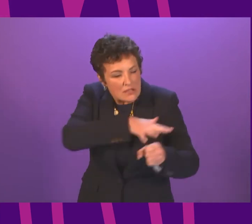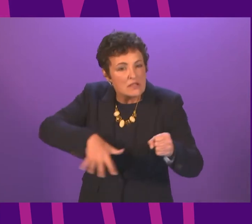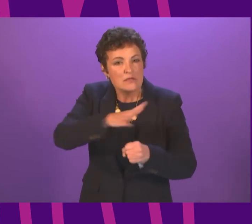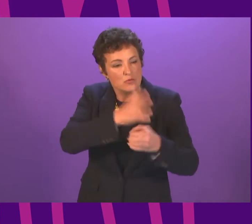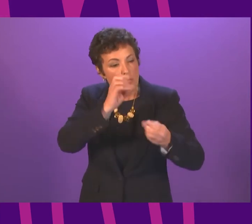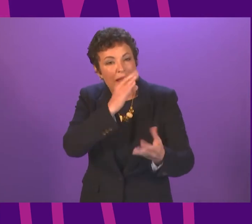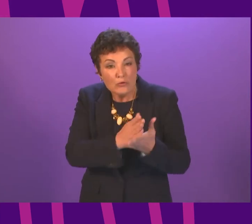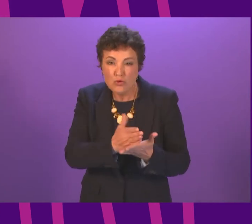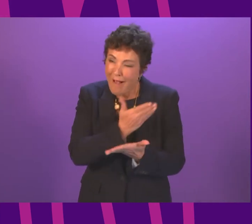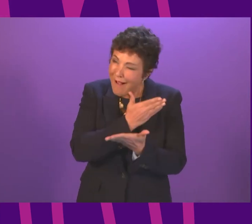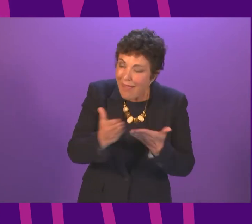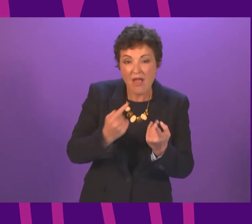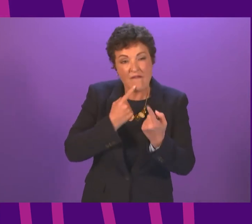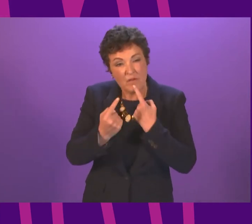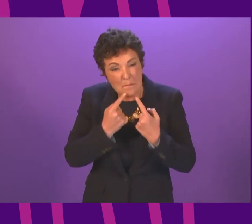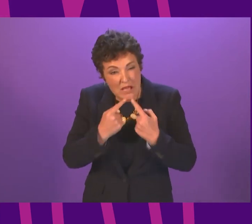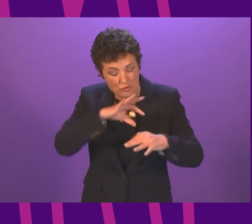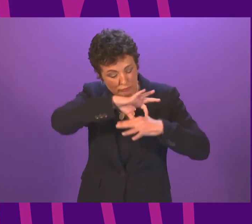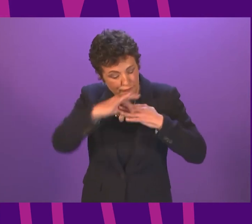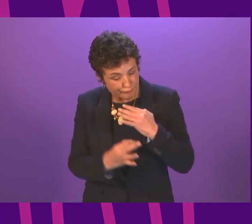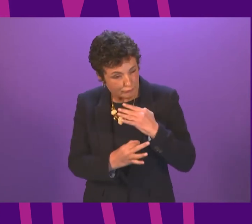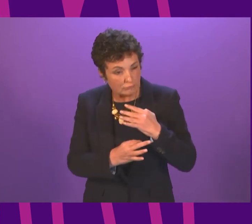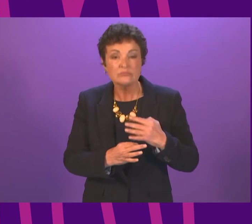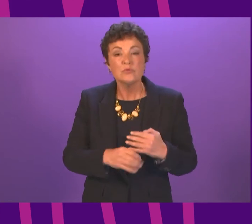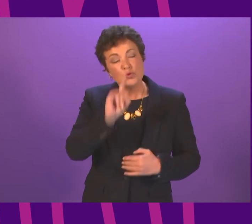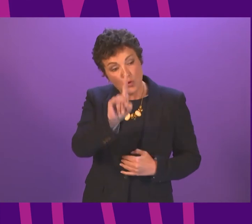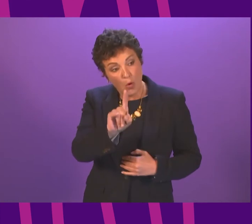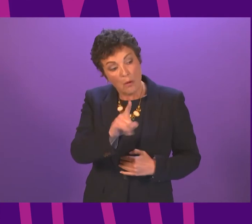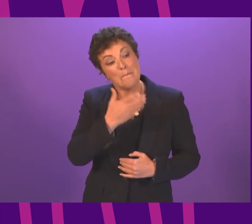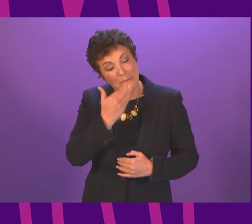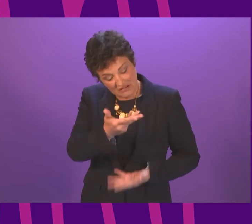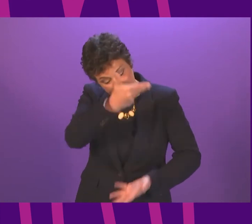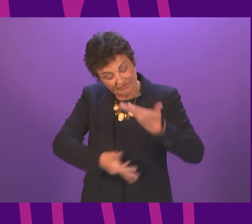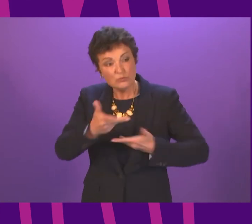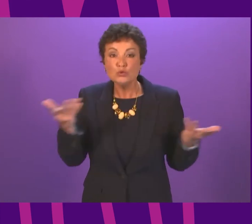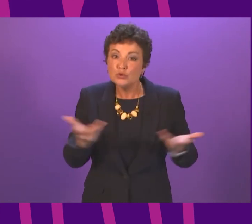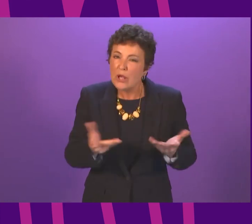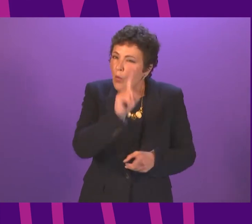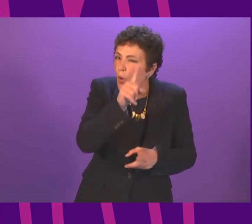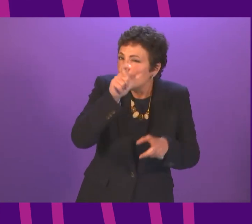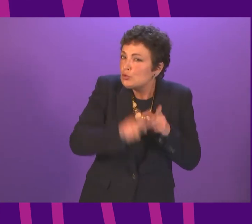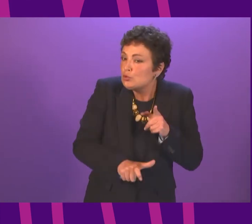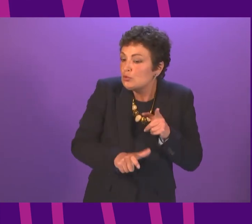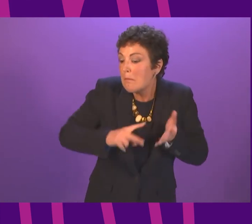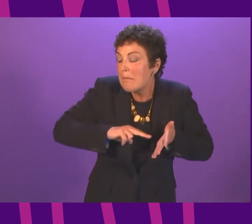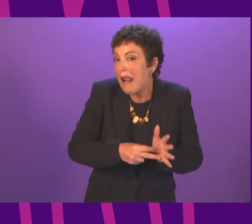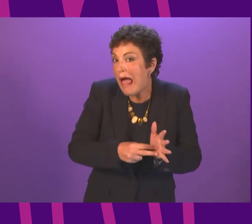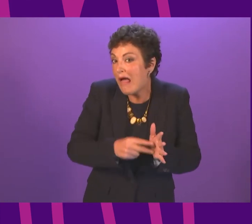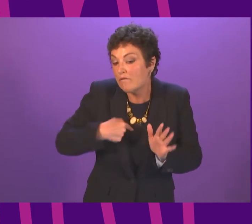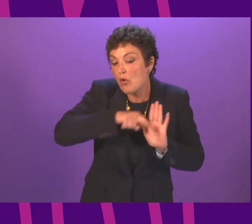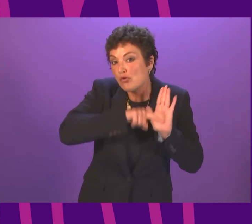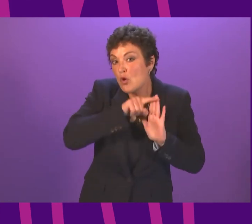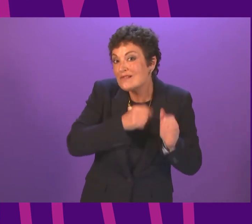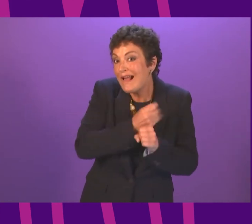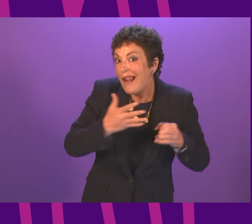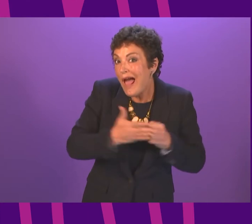In that spirit, will she set out what specific progress is necessary to ease restrictions in Glasgow and, crucially, what